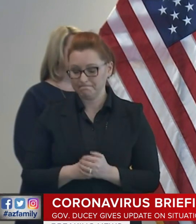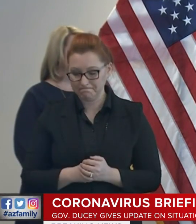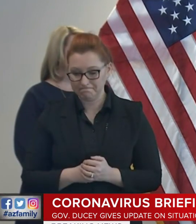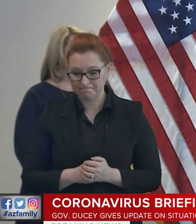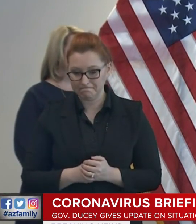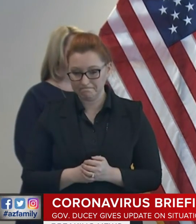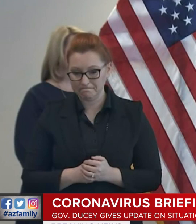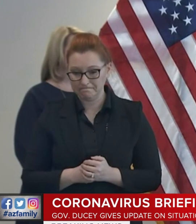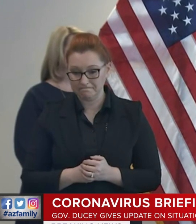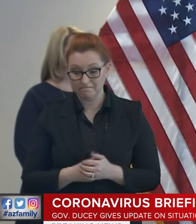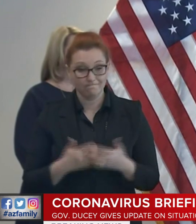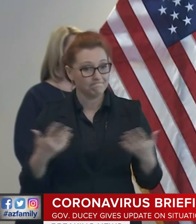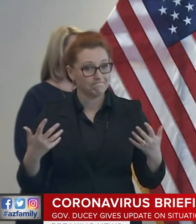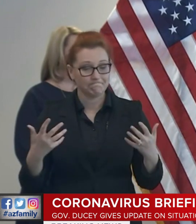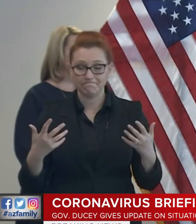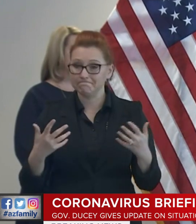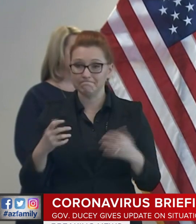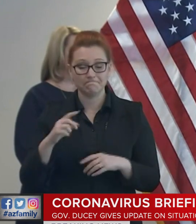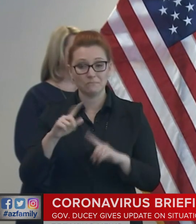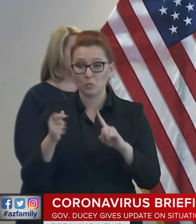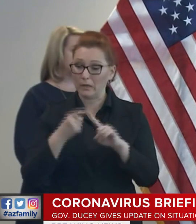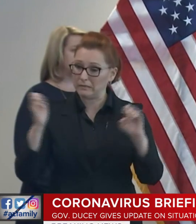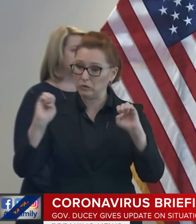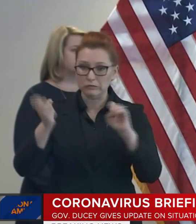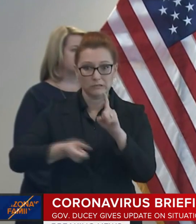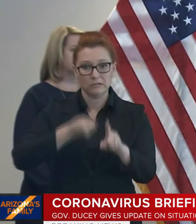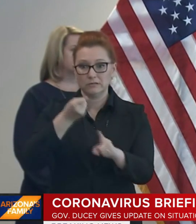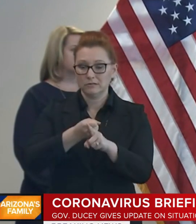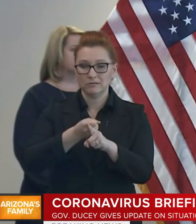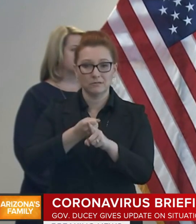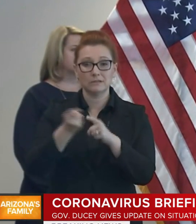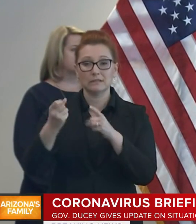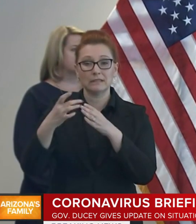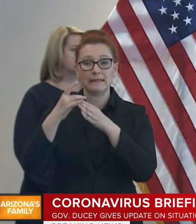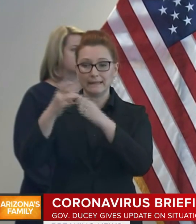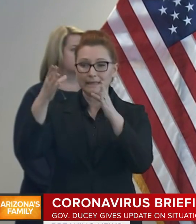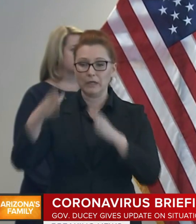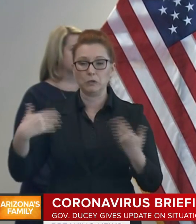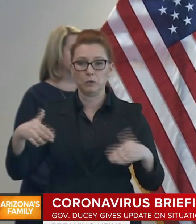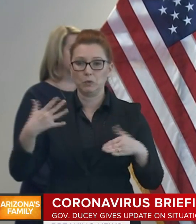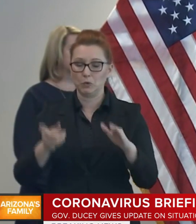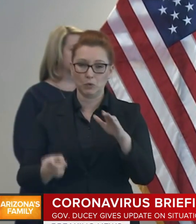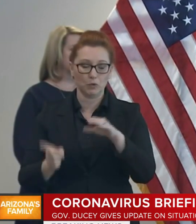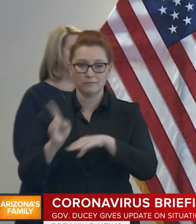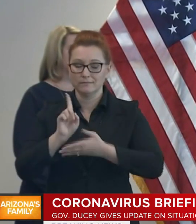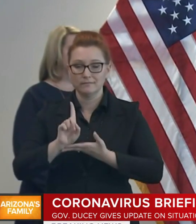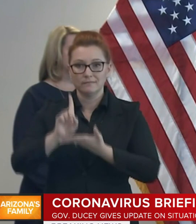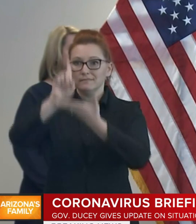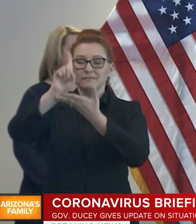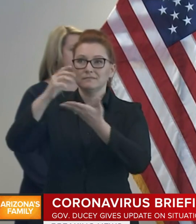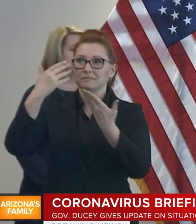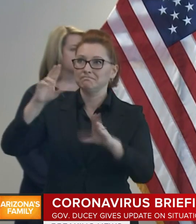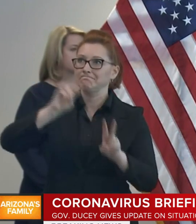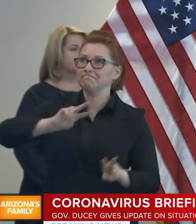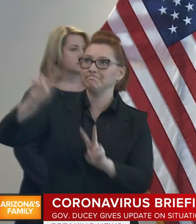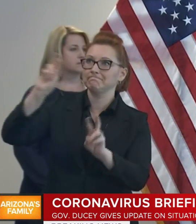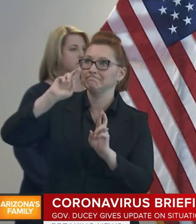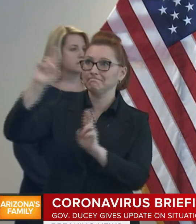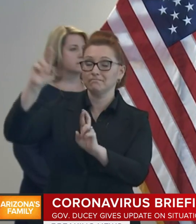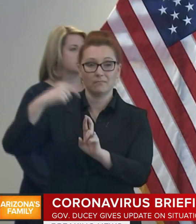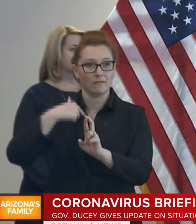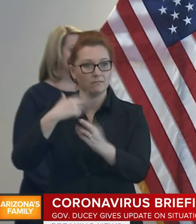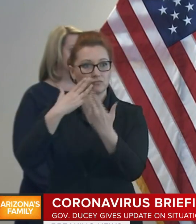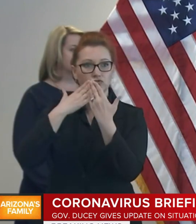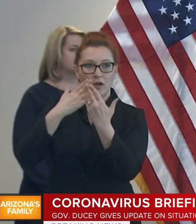In times of crisis, the leaders really stand out, and I've been grateful to Superintendent Kathy Hoffman